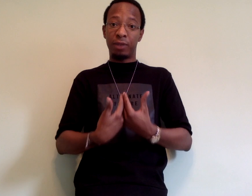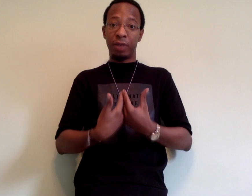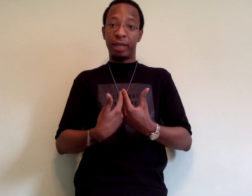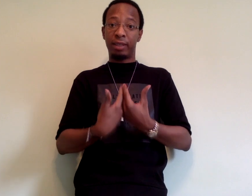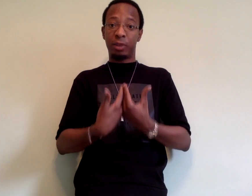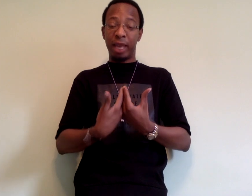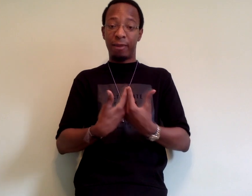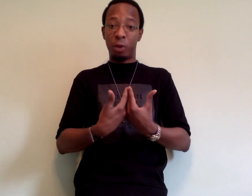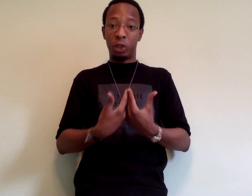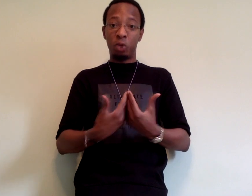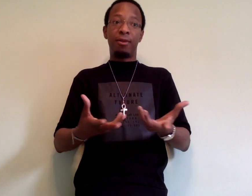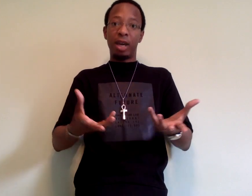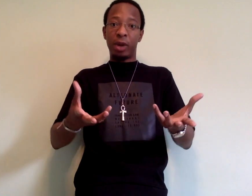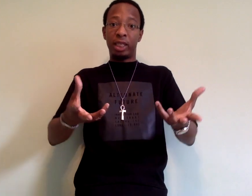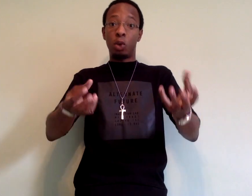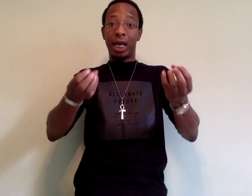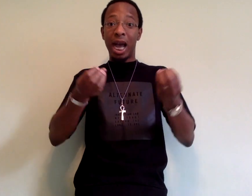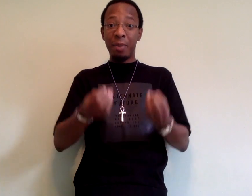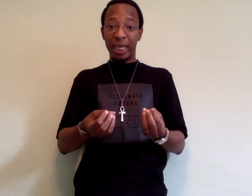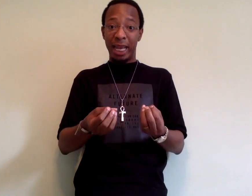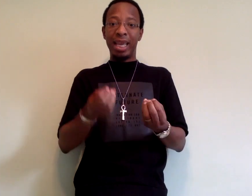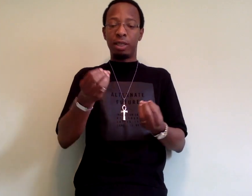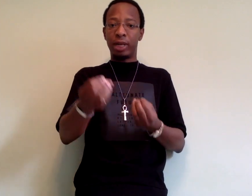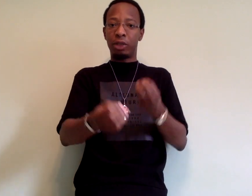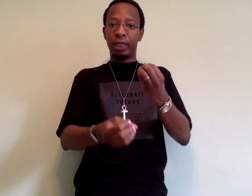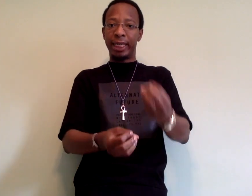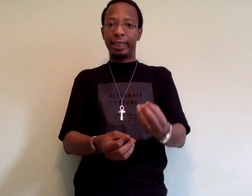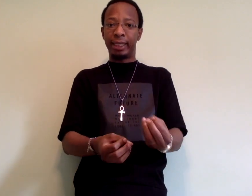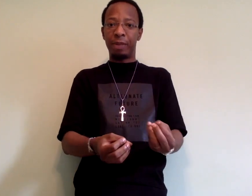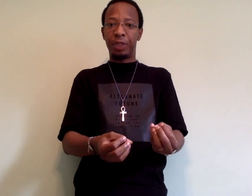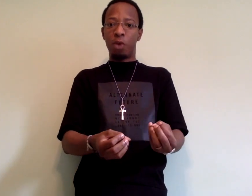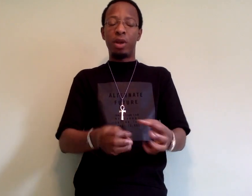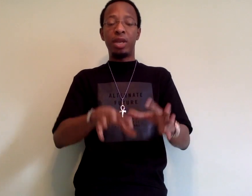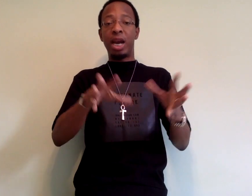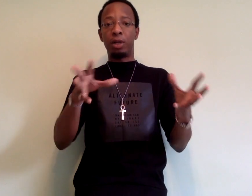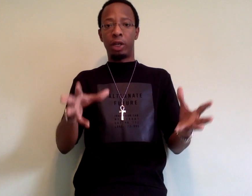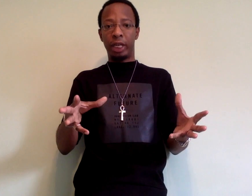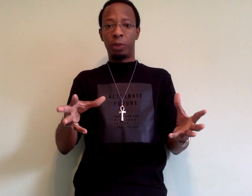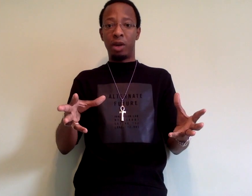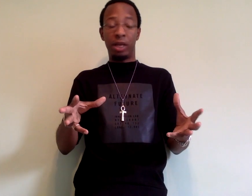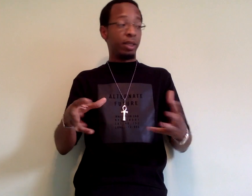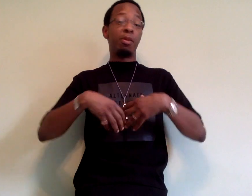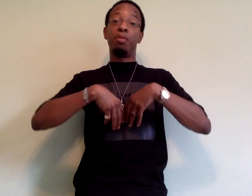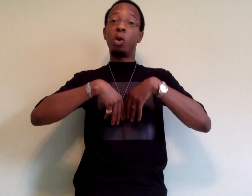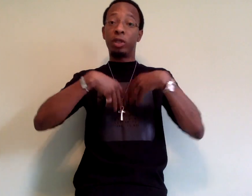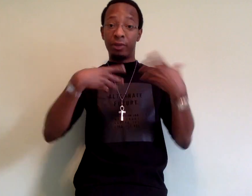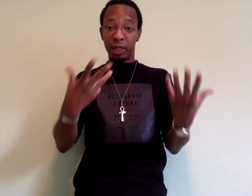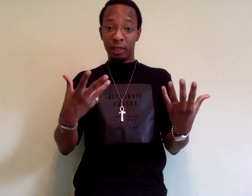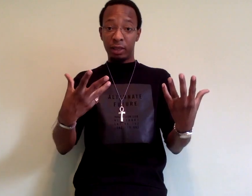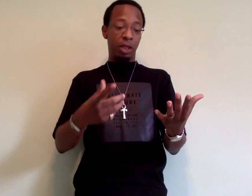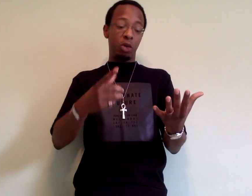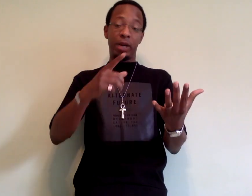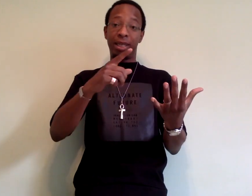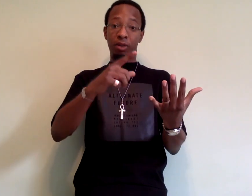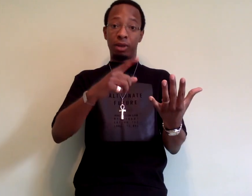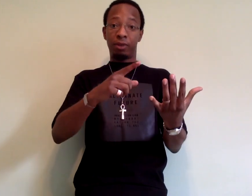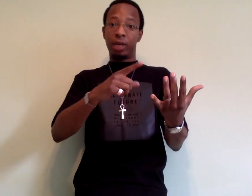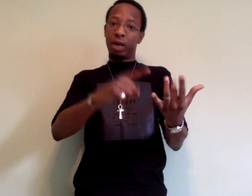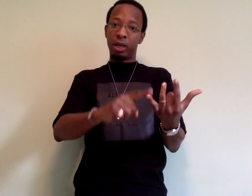for us as black folks to find ways to accommodate interracial relationships within our larger experience. Most of us, due to a history of not only